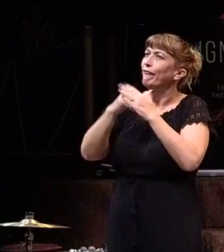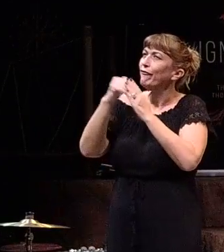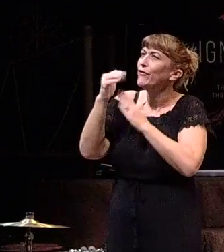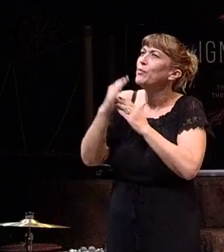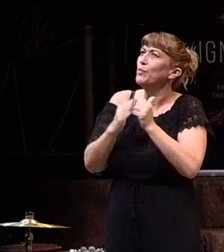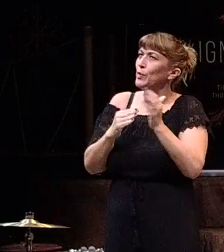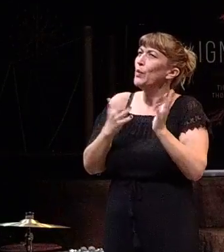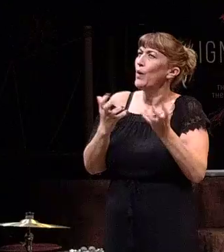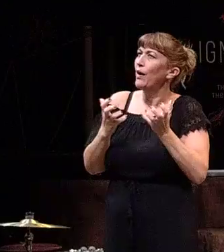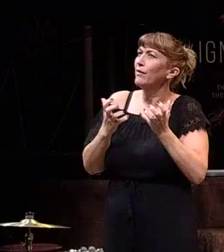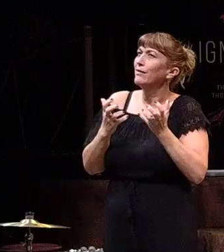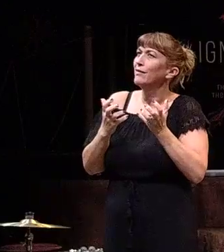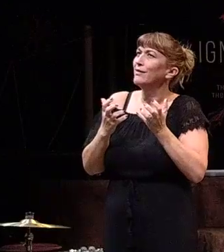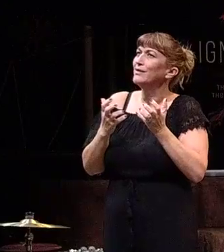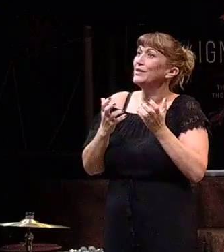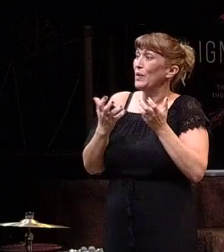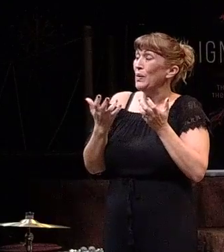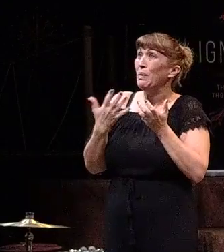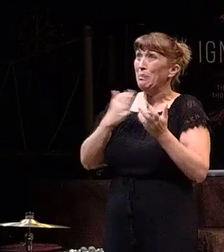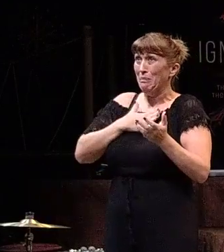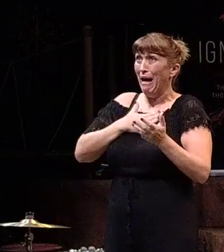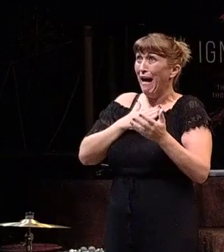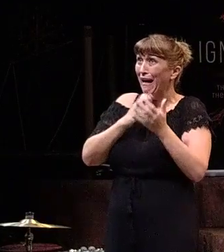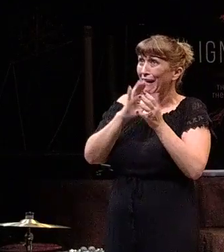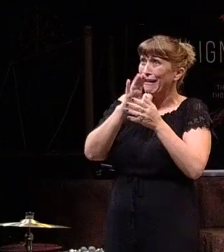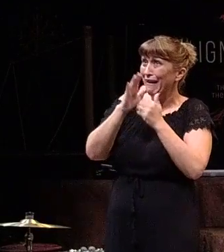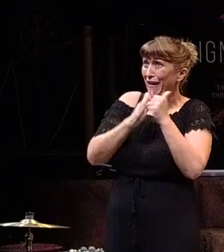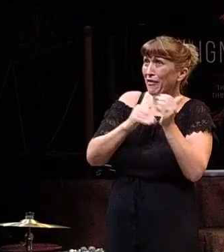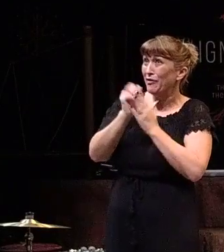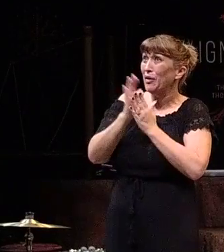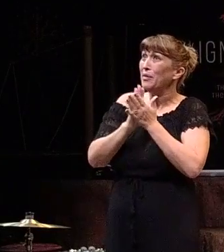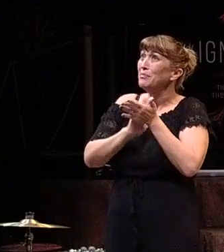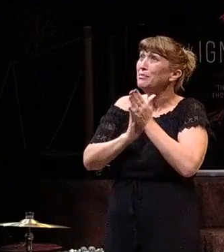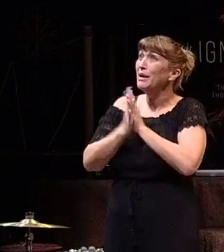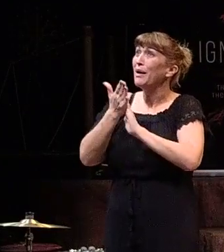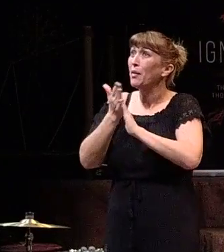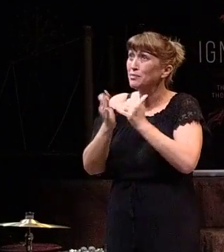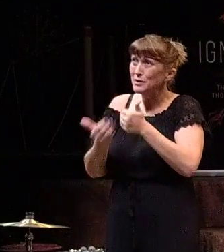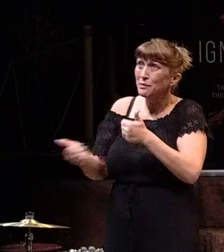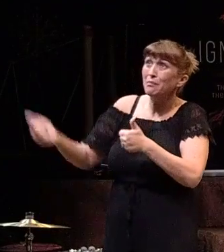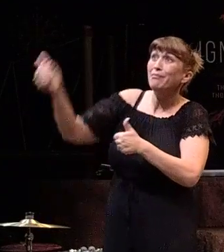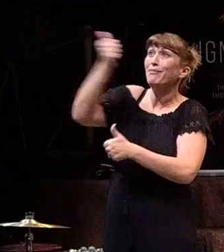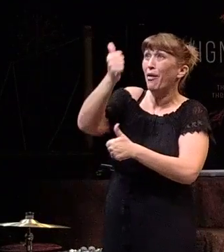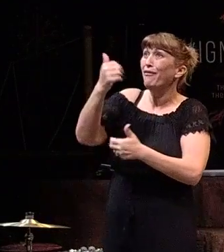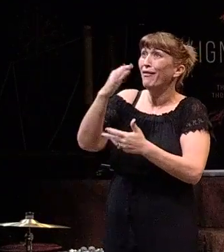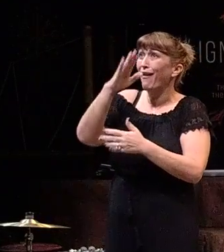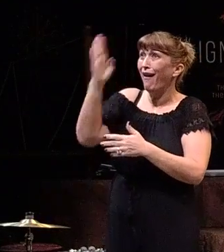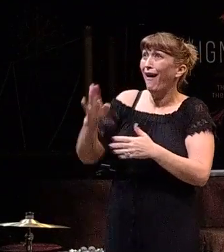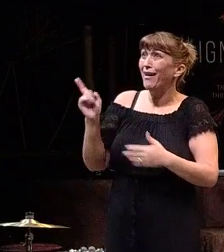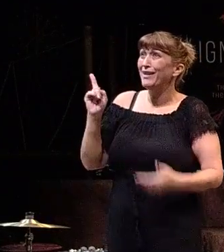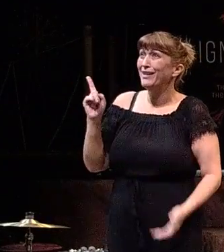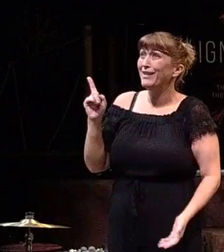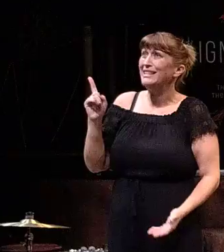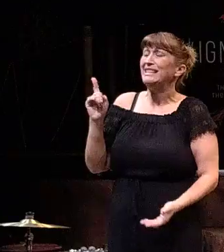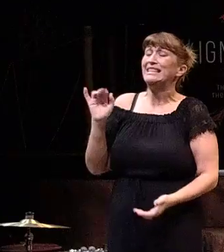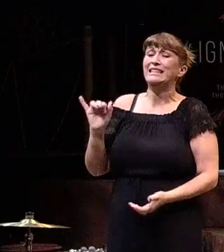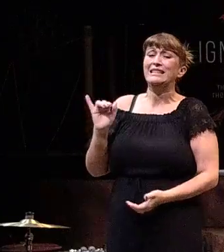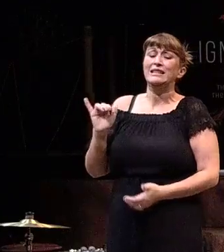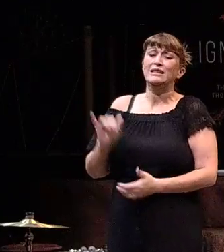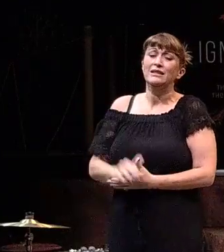And in those ways, I'm setting my comfort and my safety and my security above my love for God.